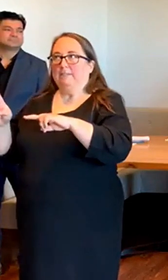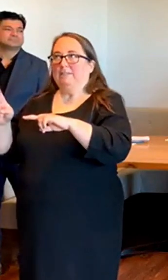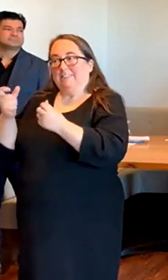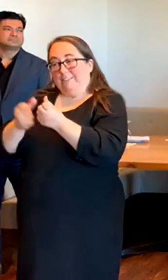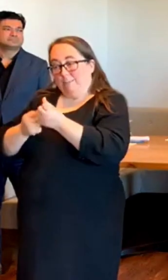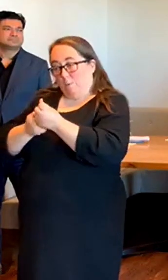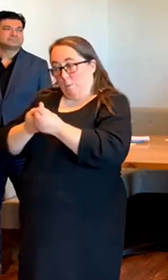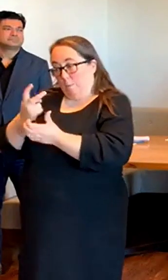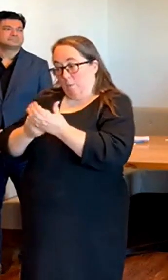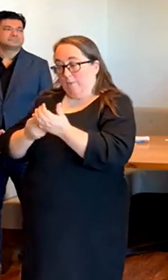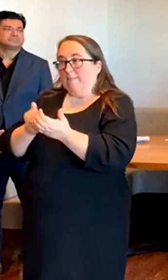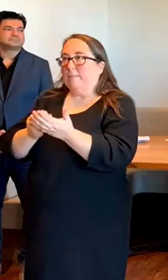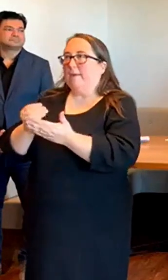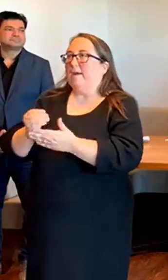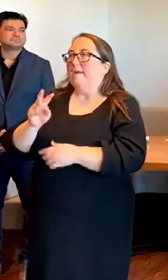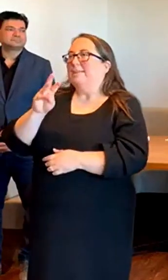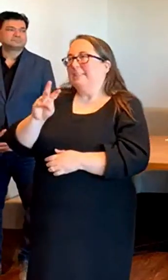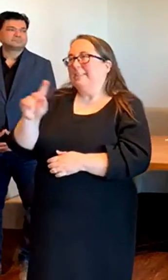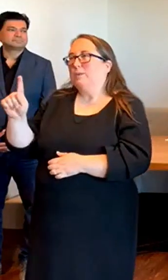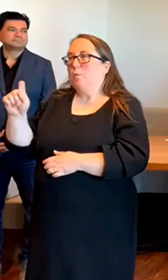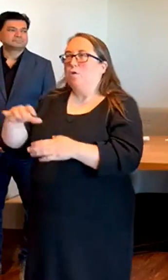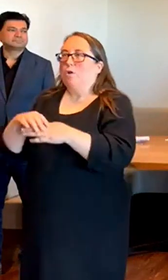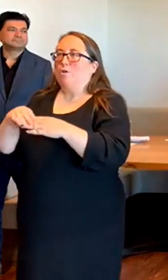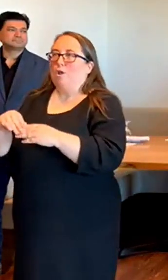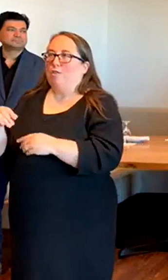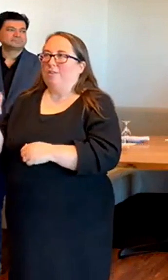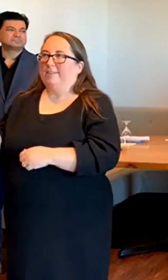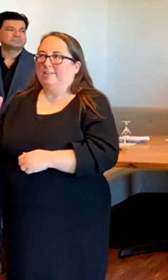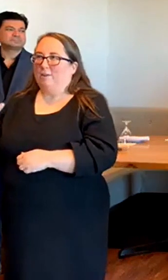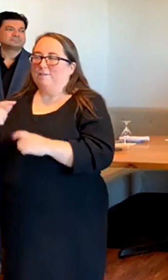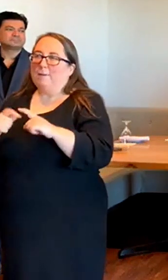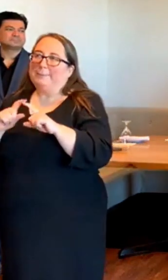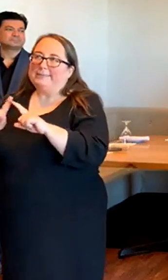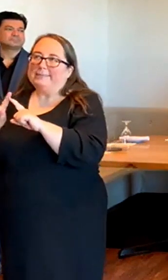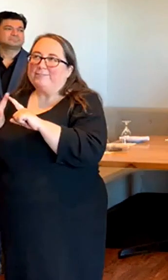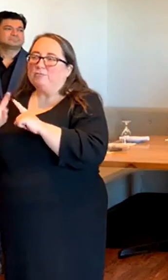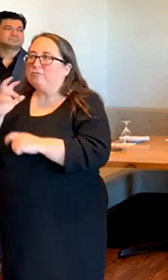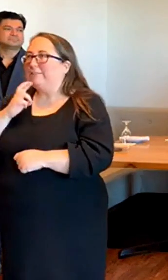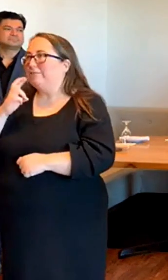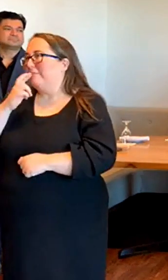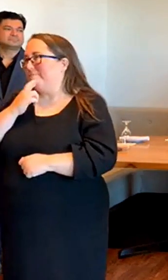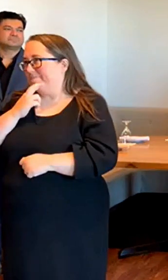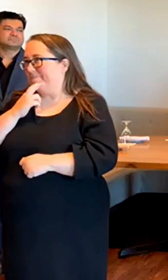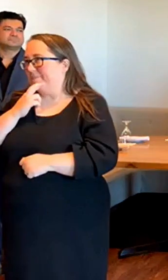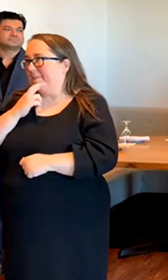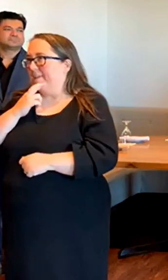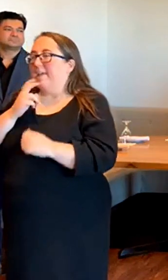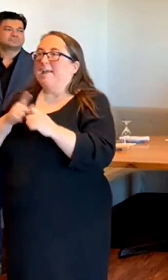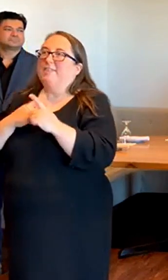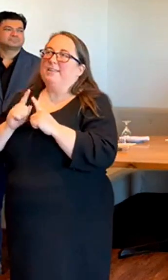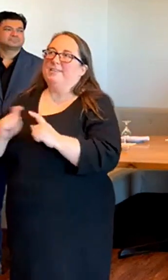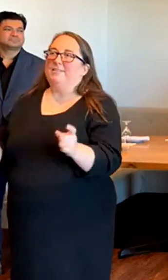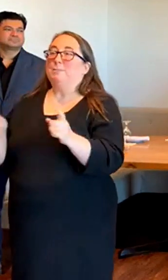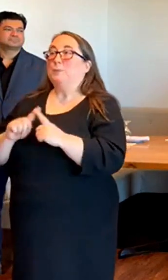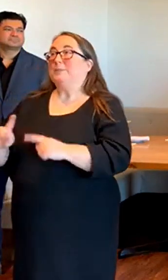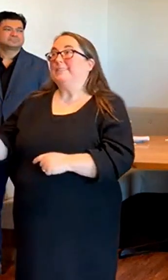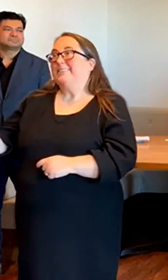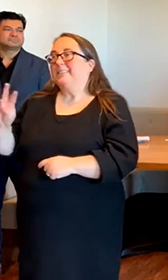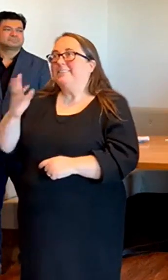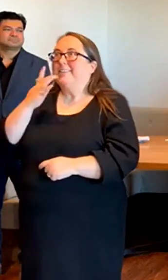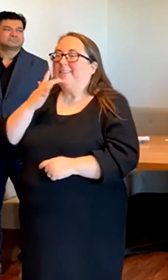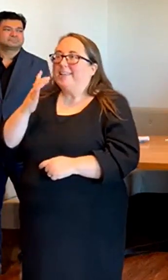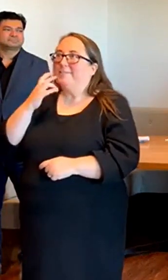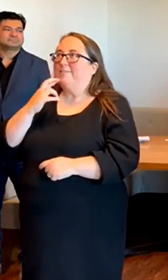$100 gift cards from different participating restaurants and giving them away to six lucky Restaurant Weeks